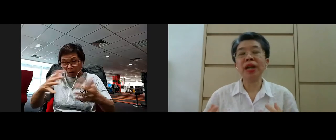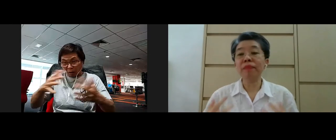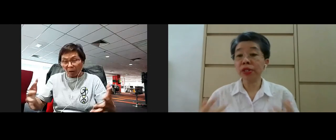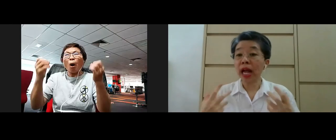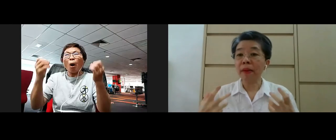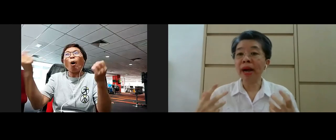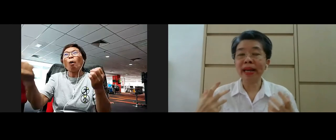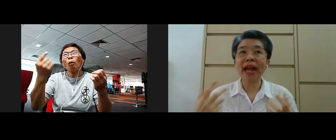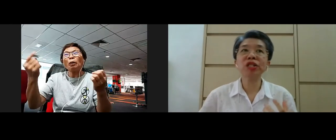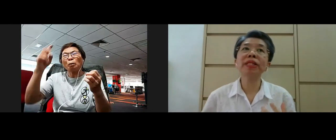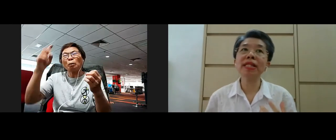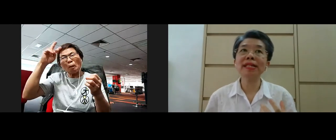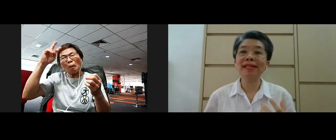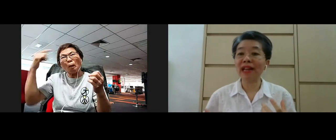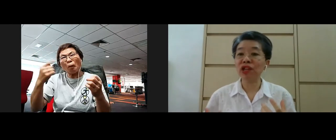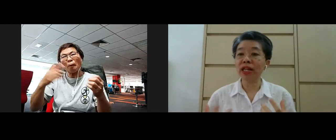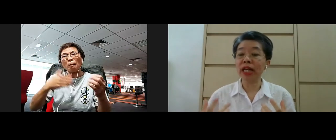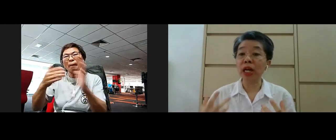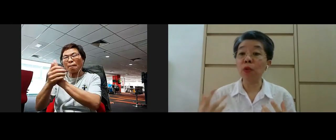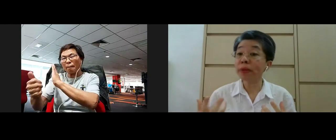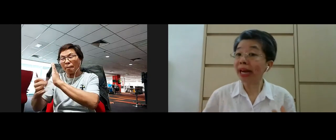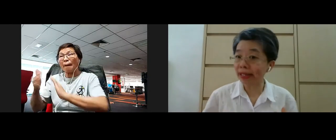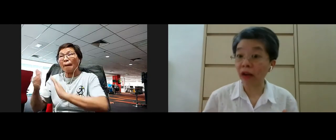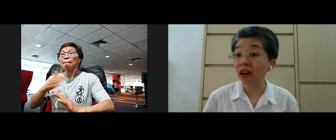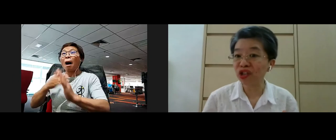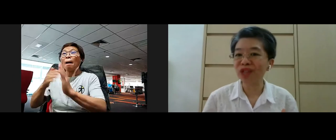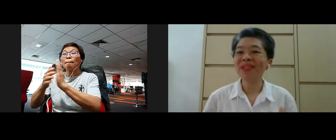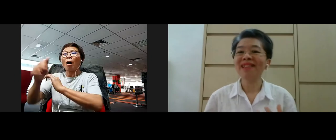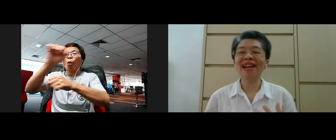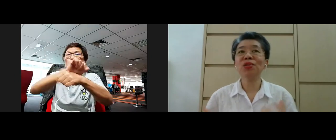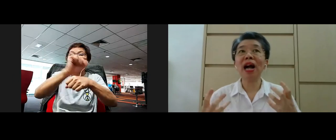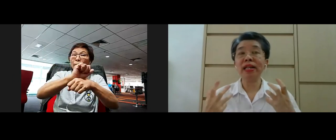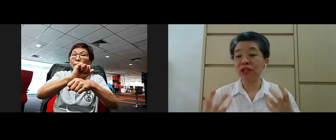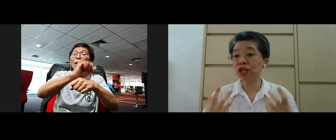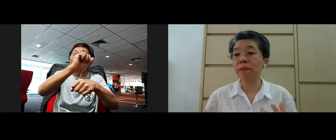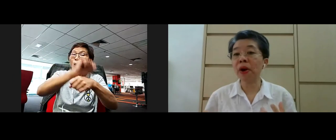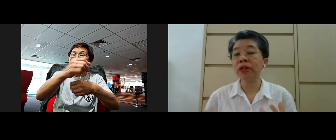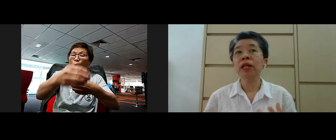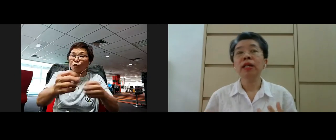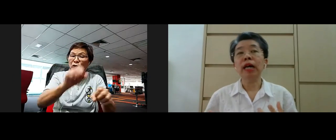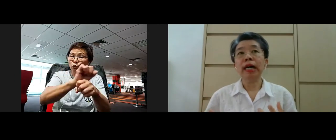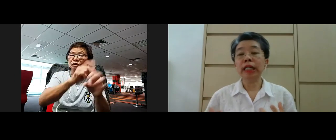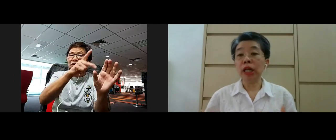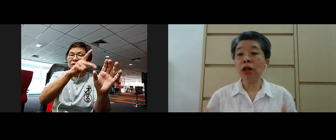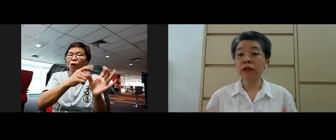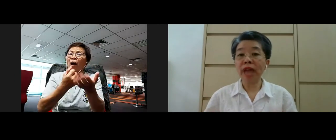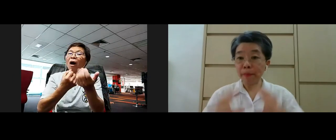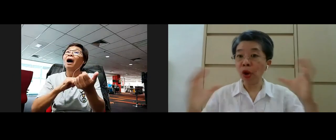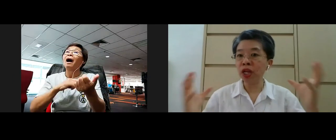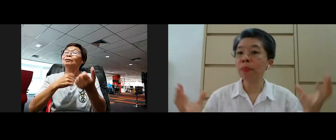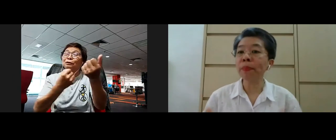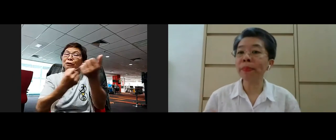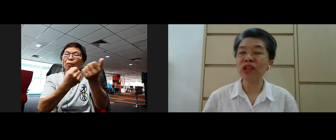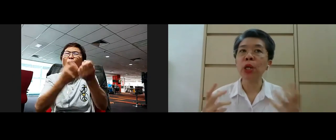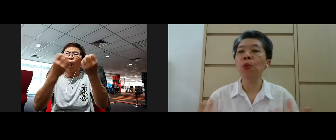times yeah because my expertise is actually in our workplace psychology right so I actually support a lot of